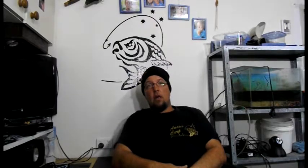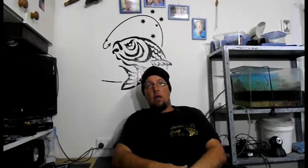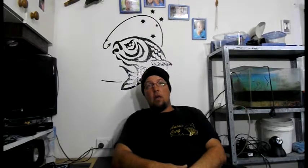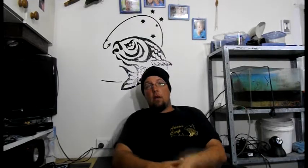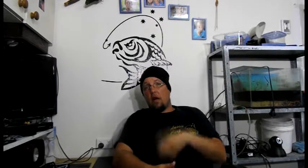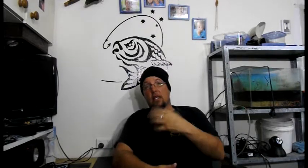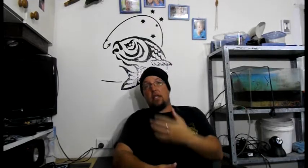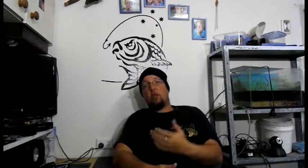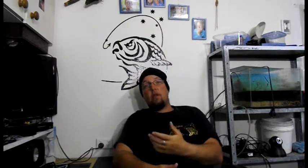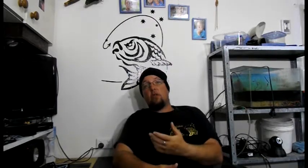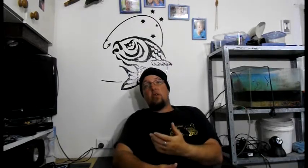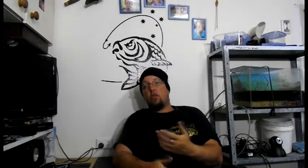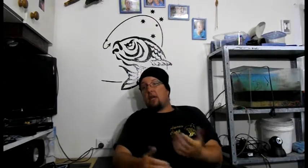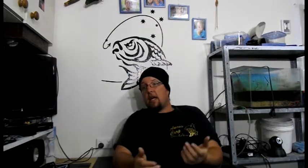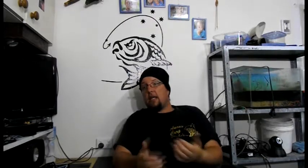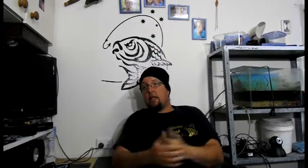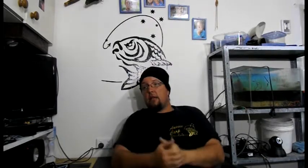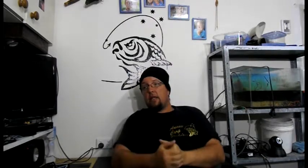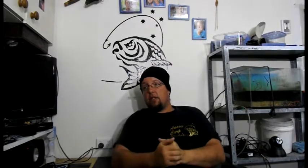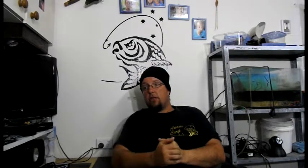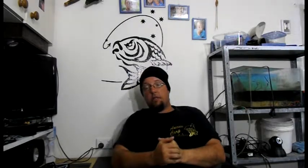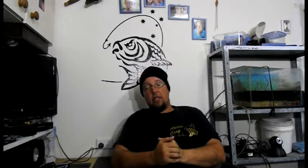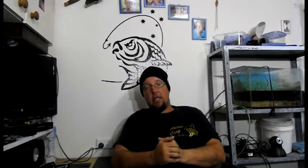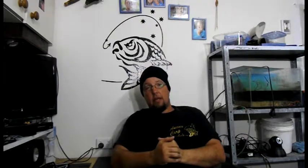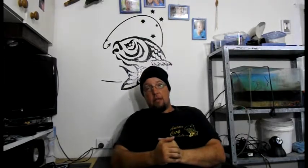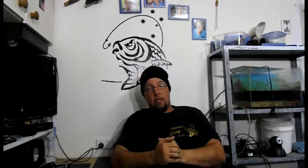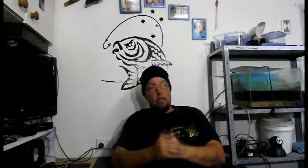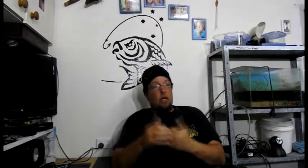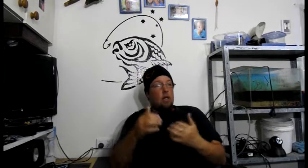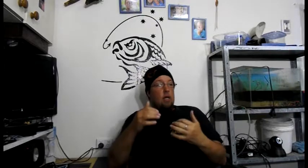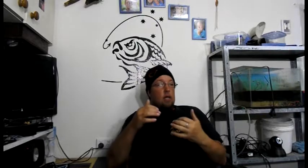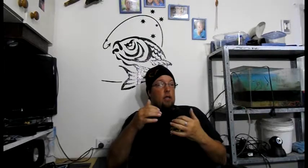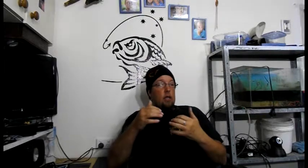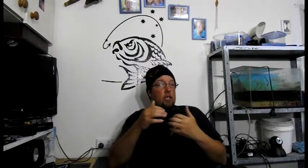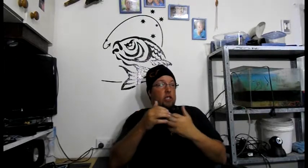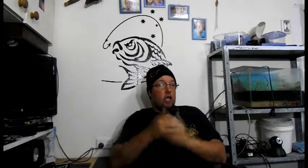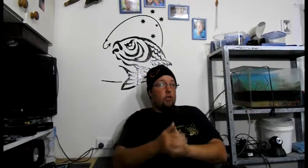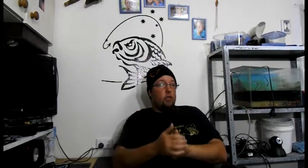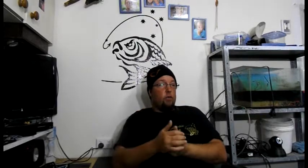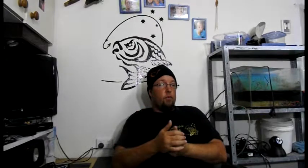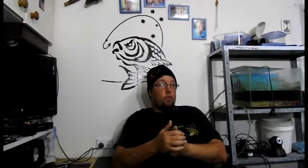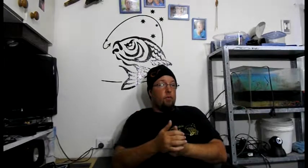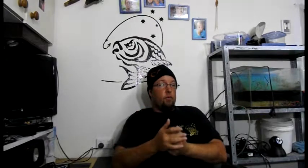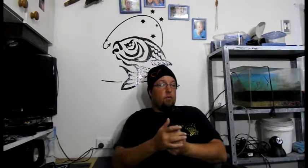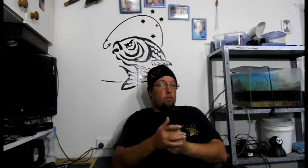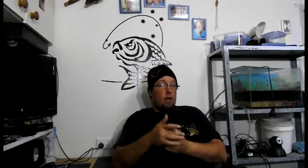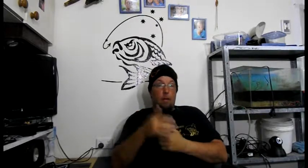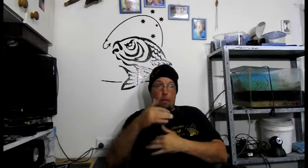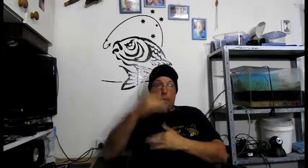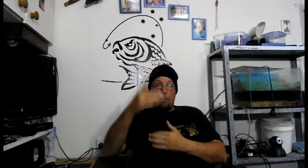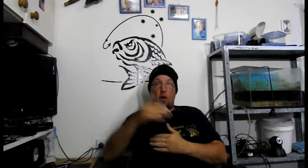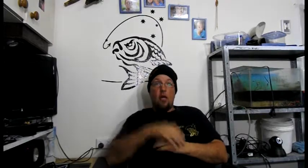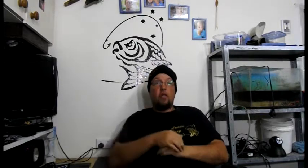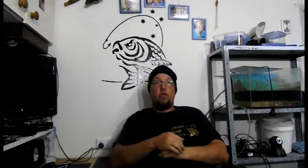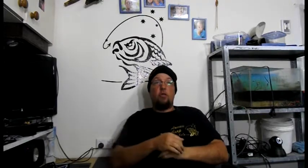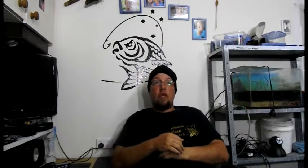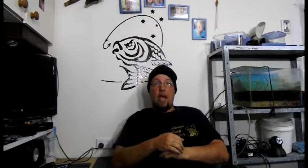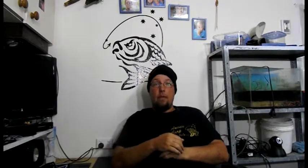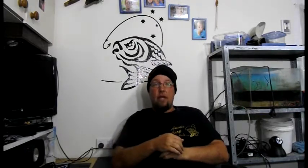Like they do over in the UK and in Europe in some areas. They can charge you a price to camp there